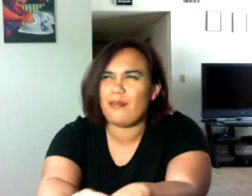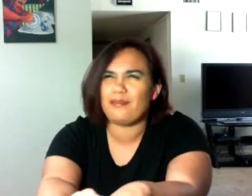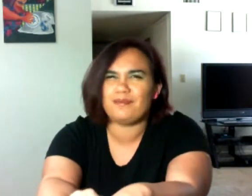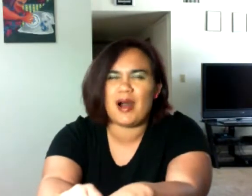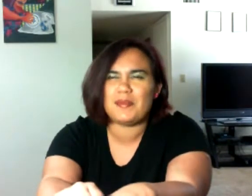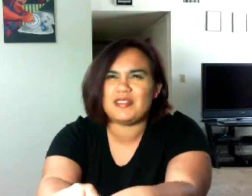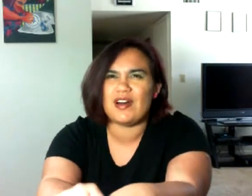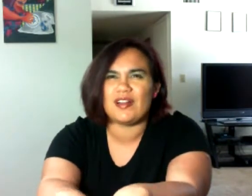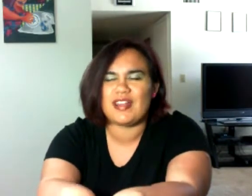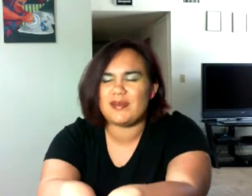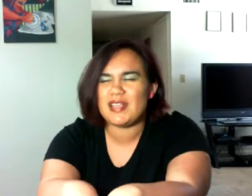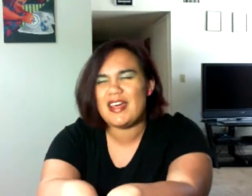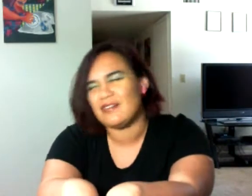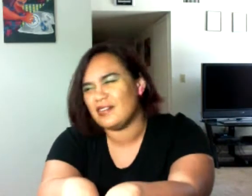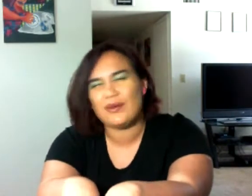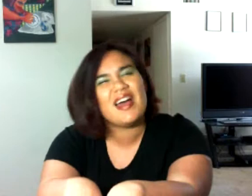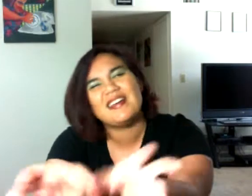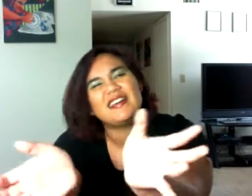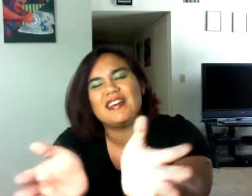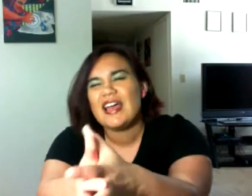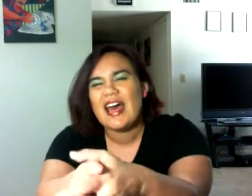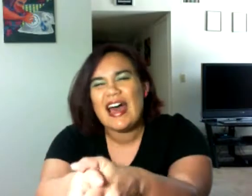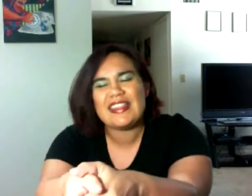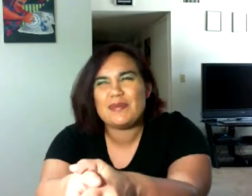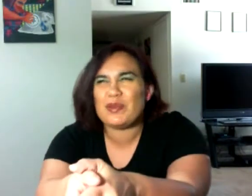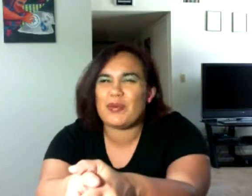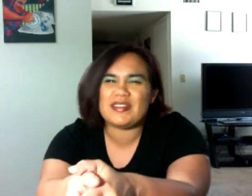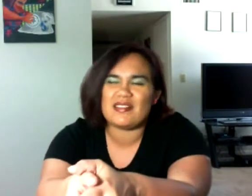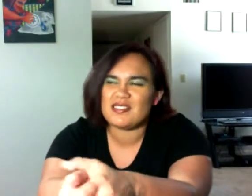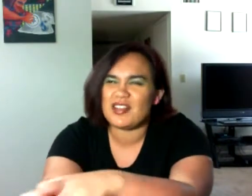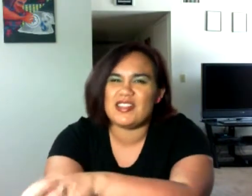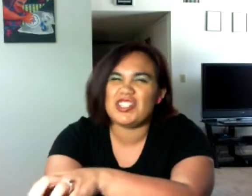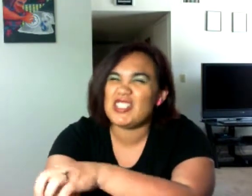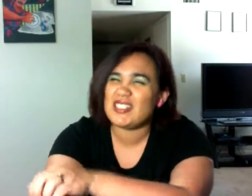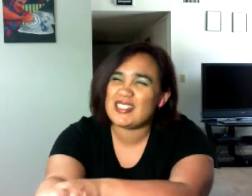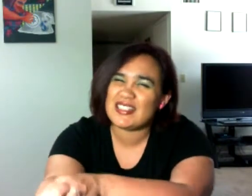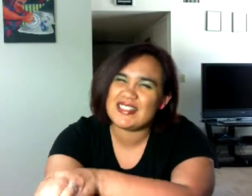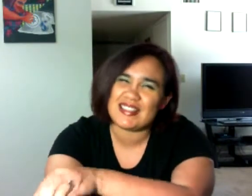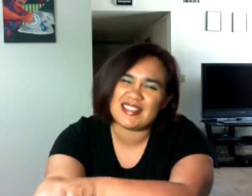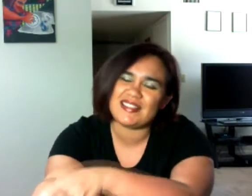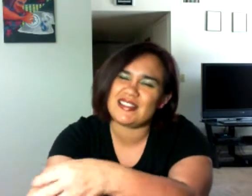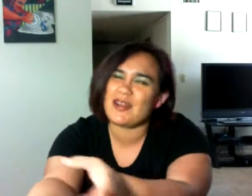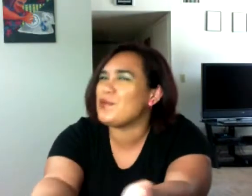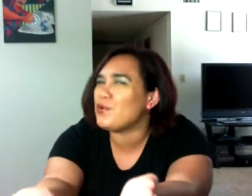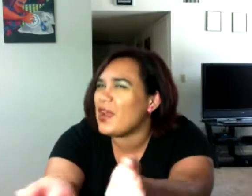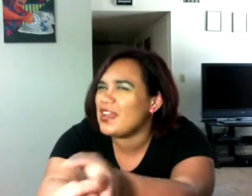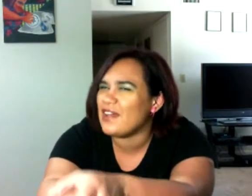pompous dog names. I don't know. I, I think purebred dogs are kind of shit because to get a purebred, you have to